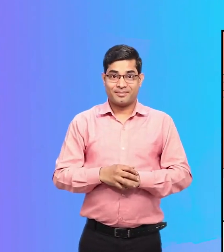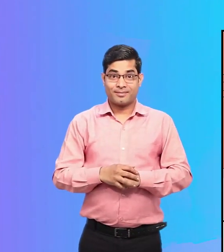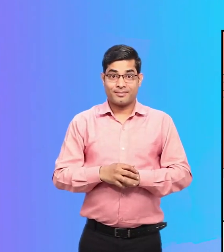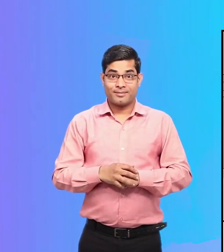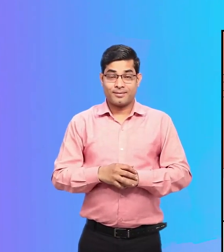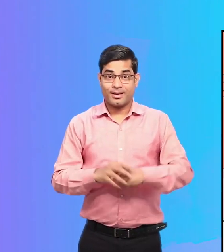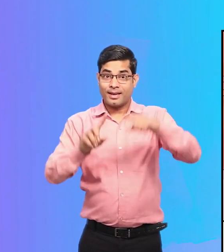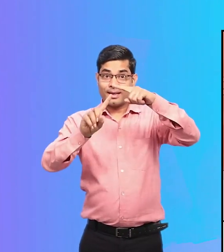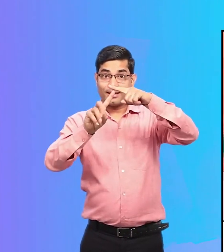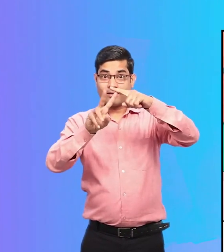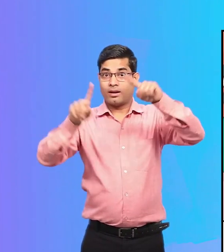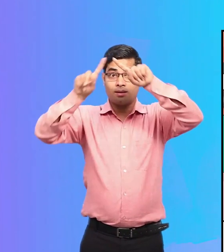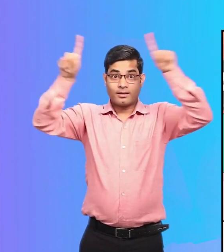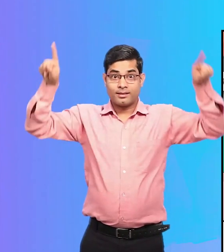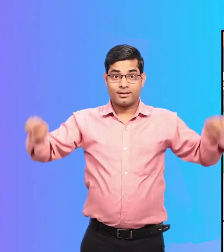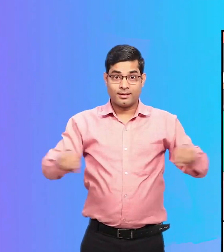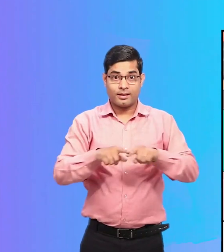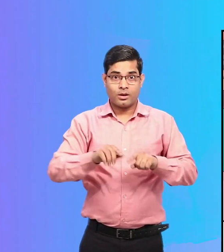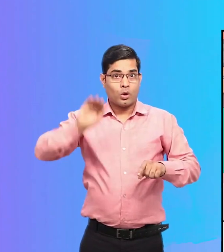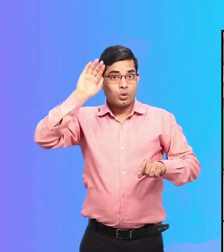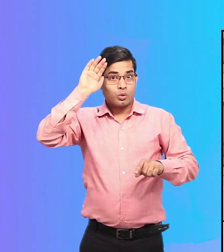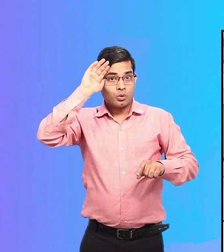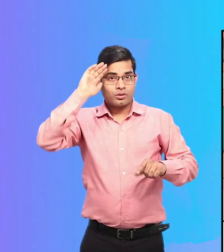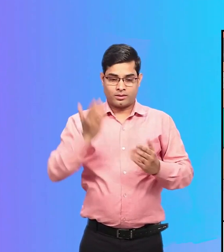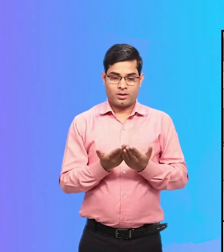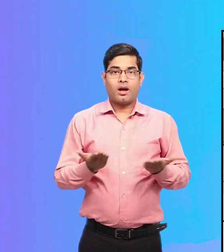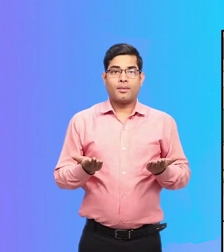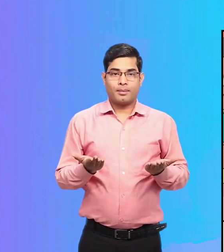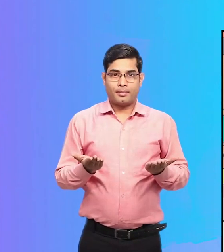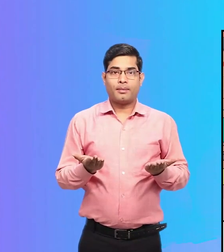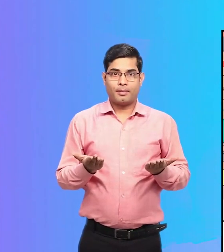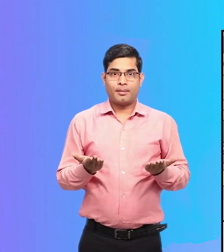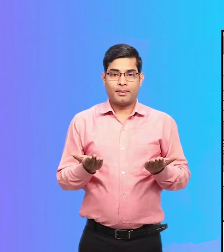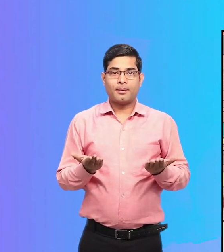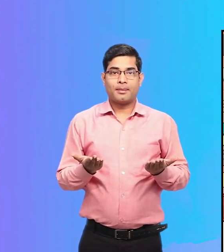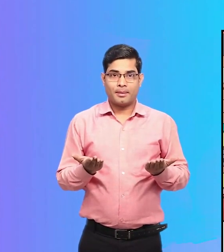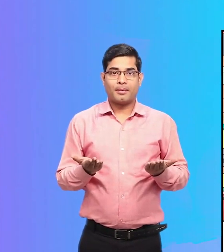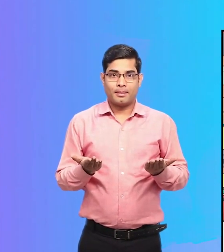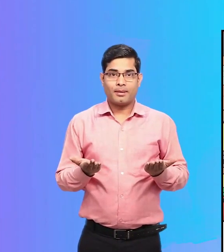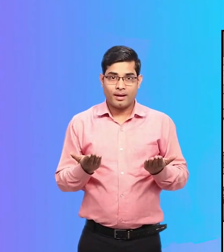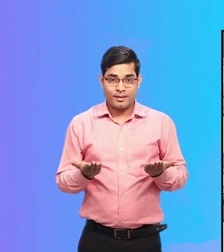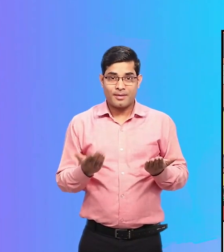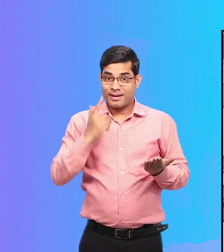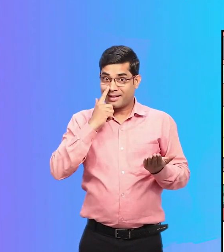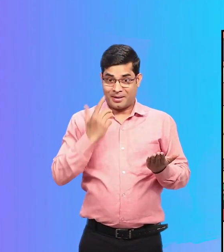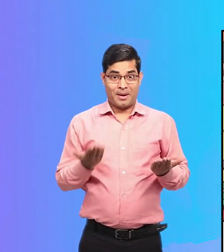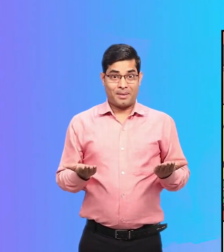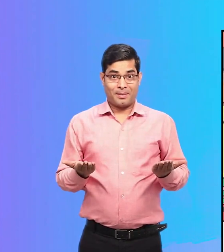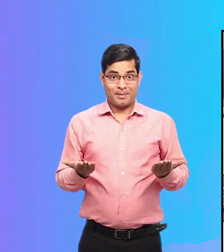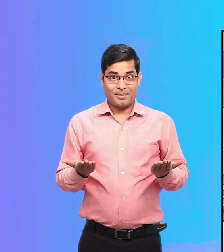The television screen has the news channel on where a lady is reading out the news and